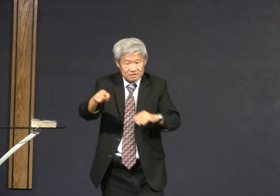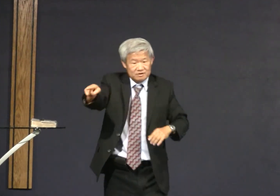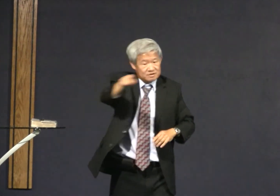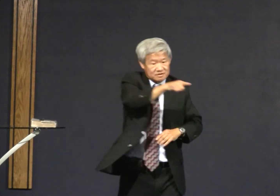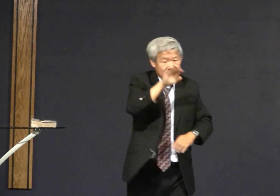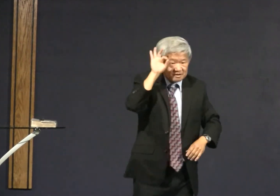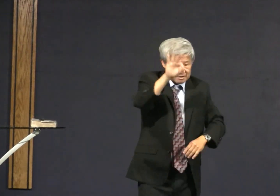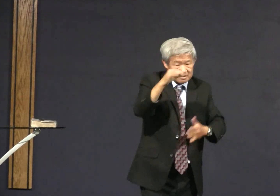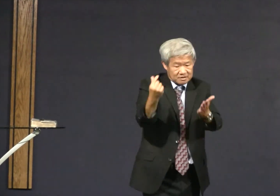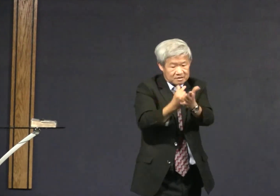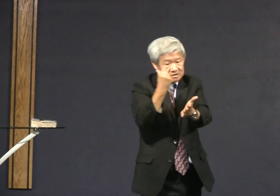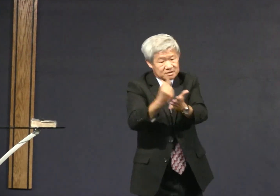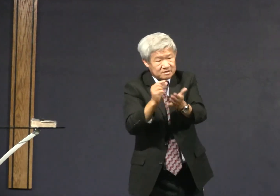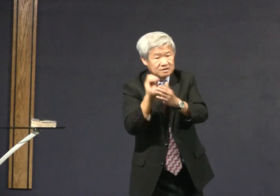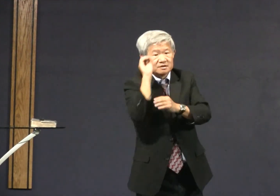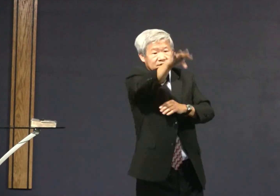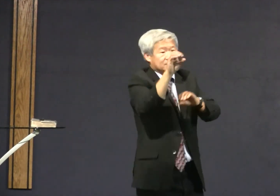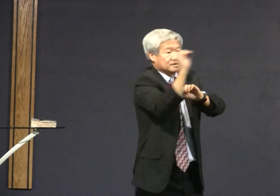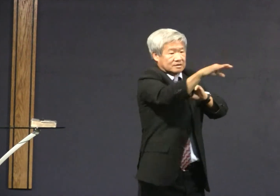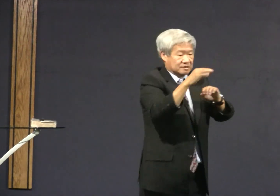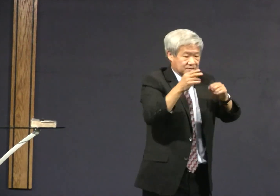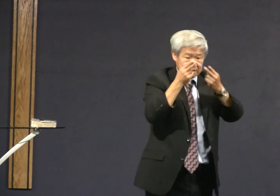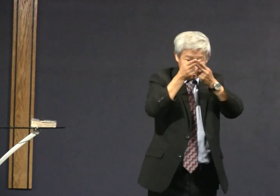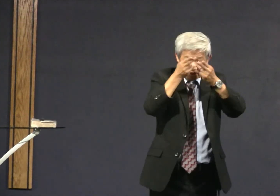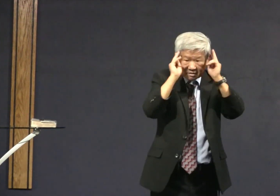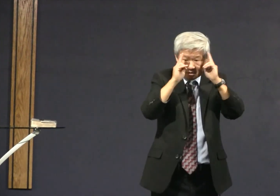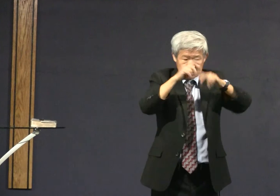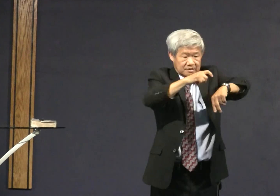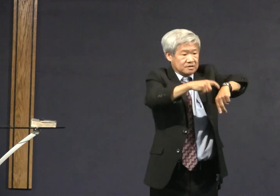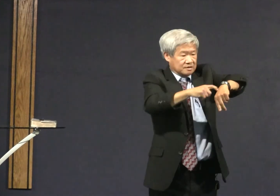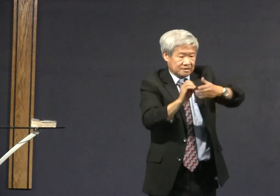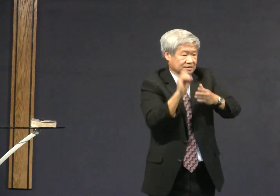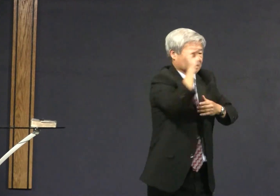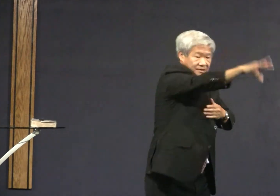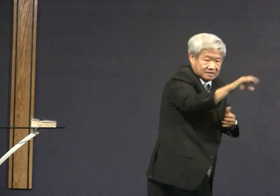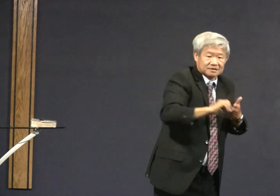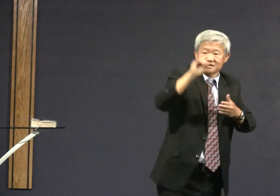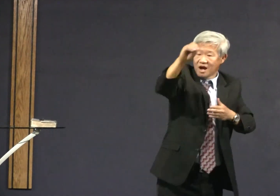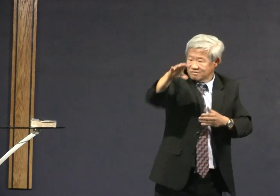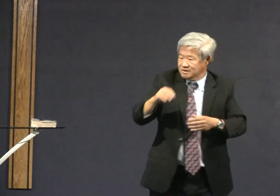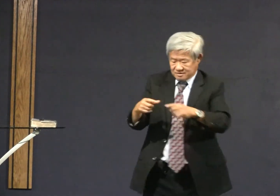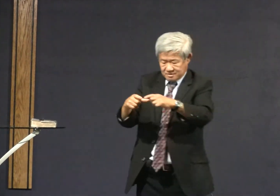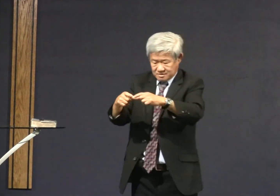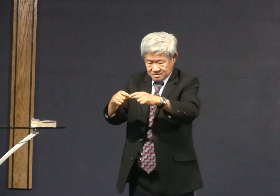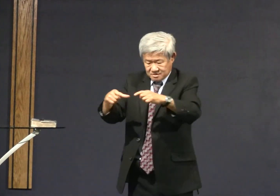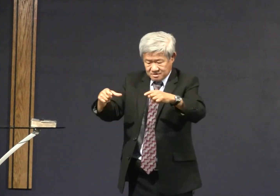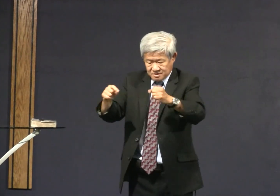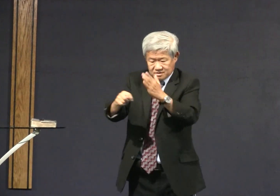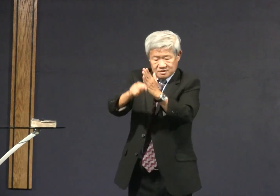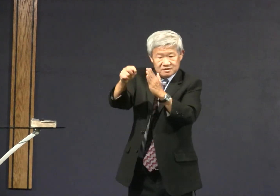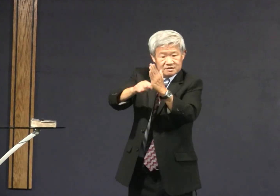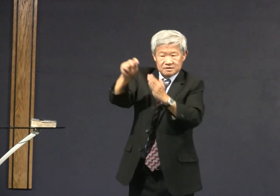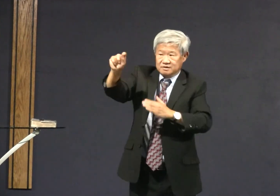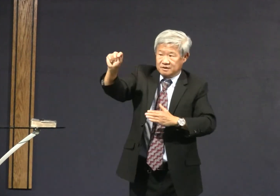and people enjoy the bread so it's a good opportunity at how mean